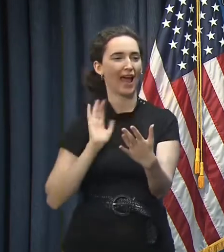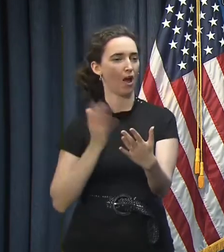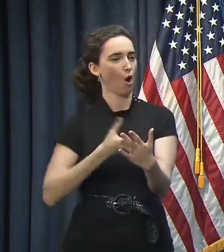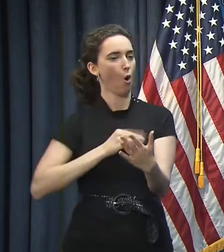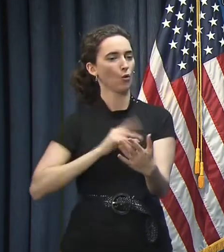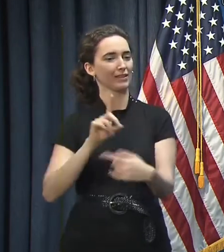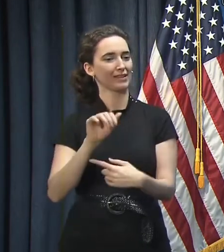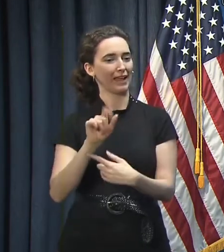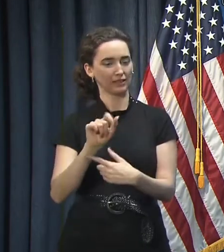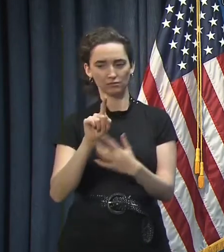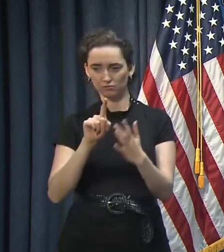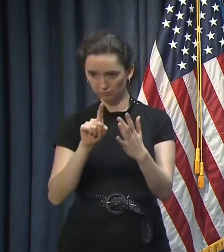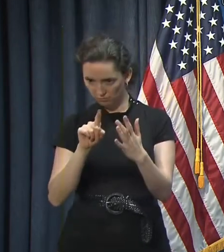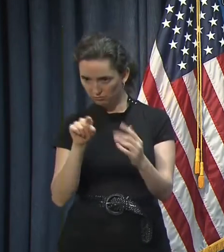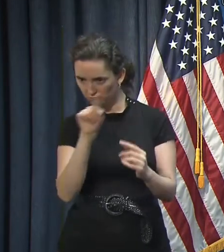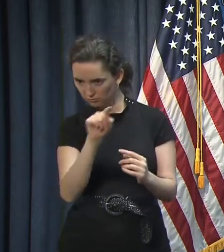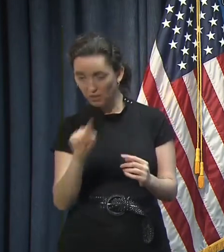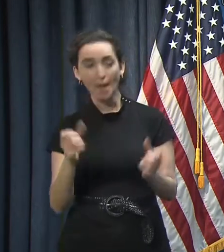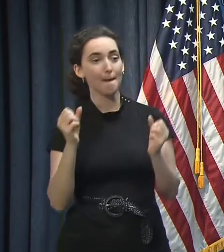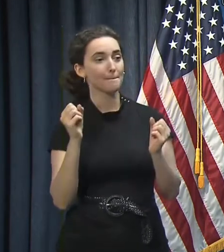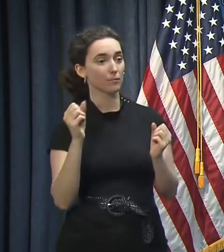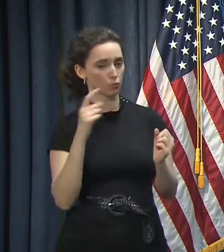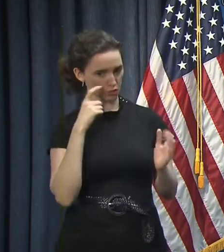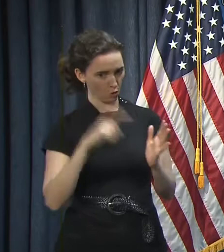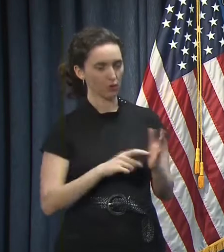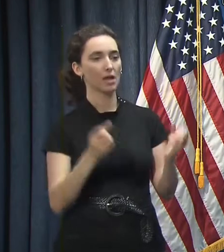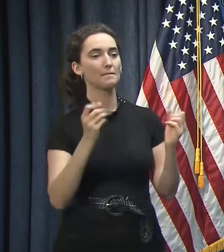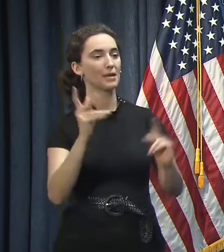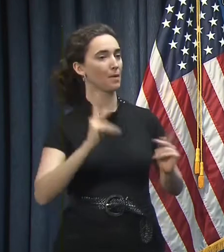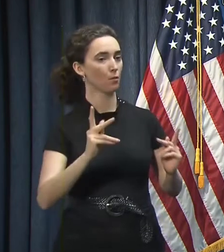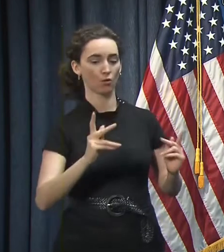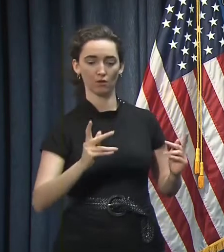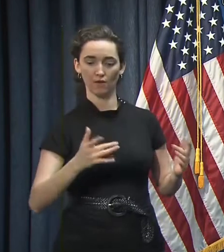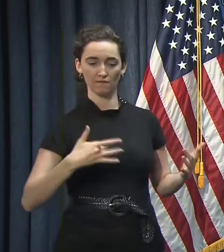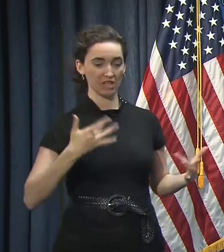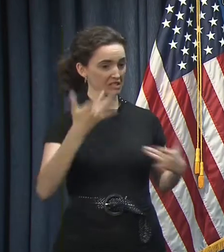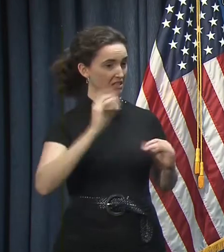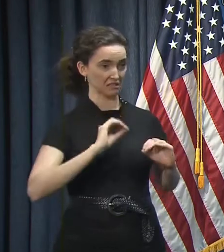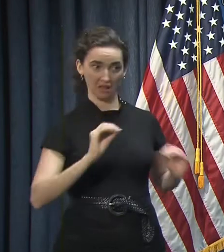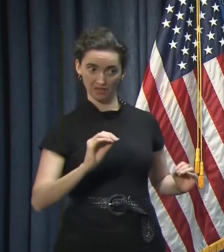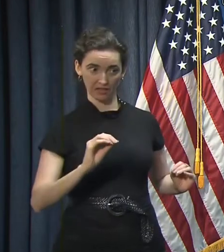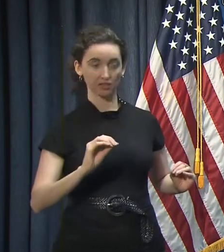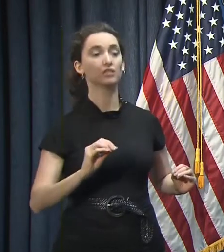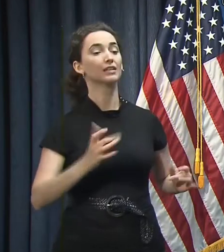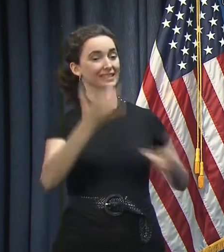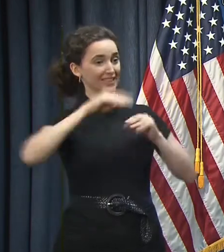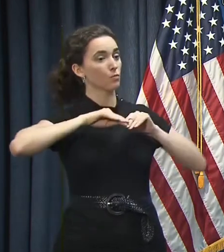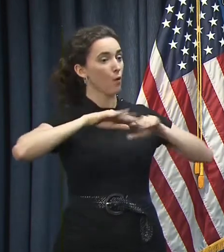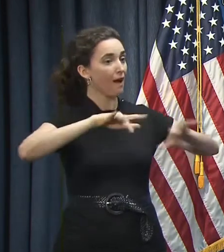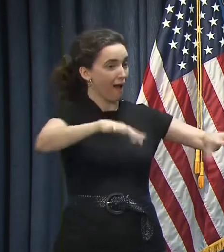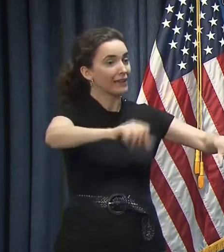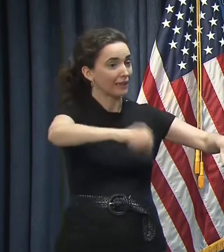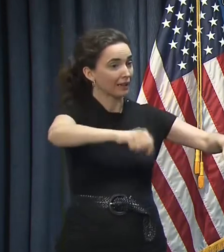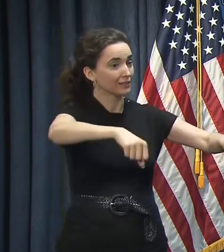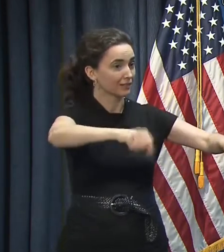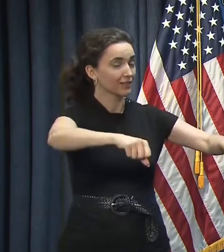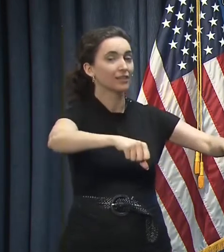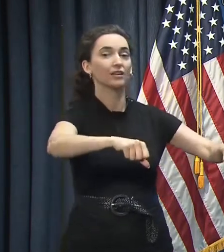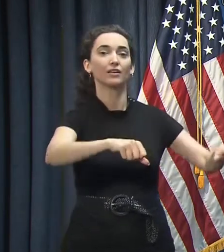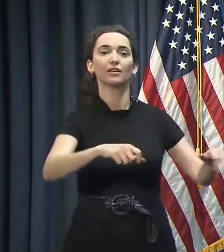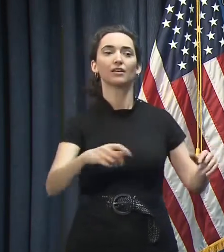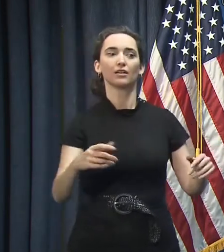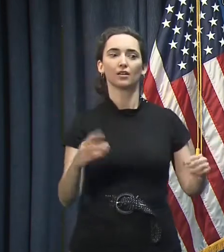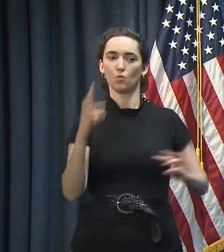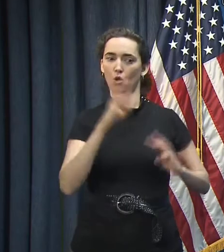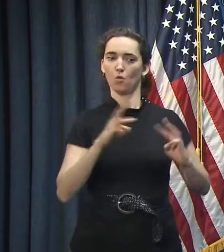hands, that there are significant numbers of people who don't have symptoms that are shedding virus, and most concerningly when we talk about